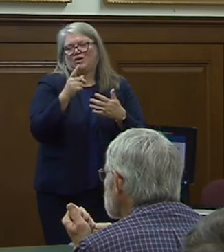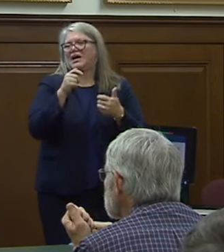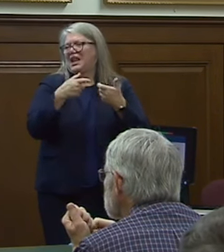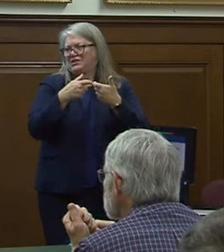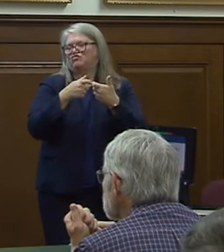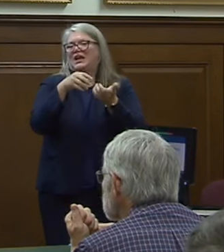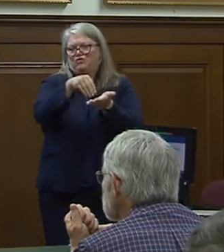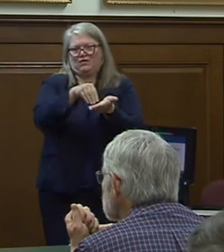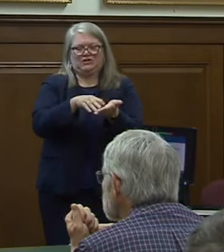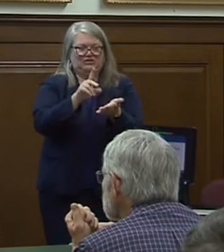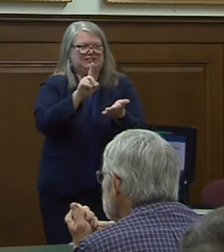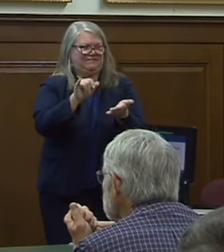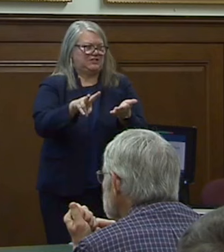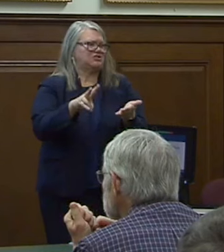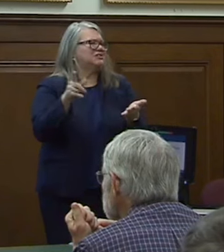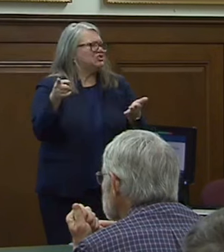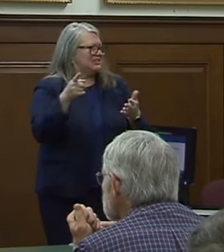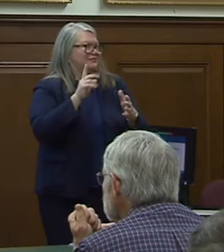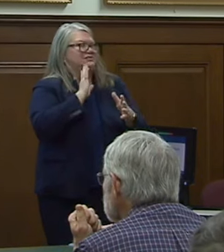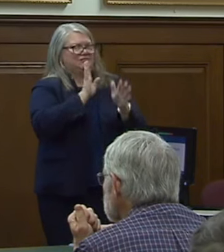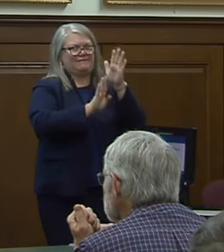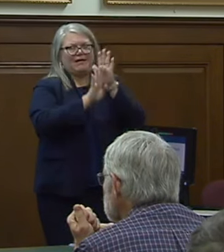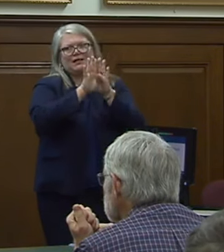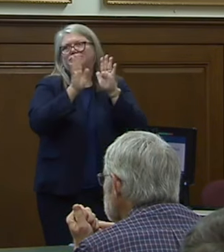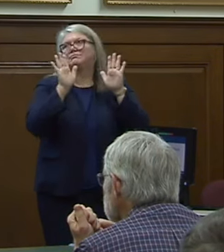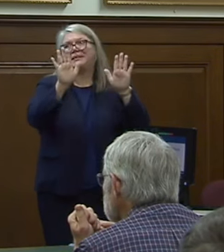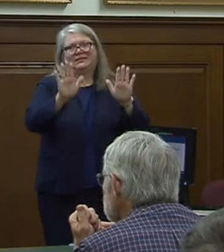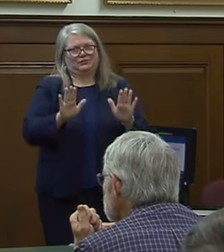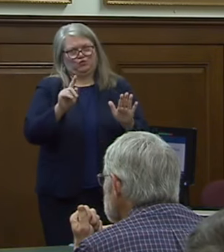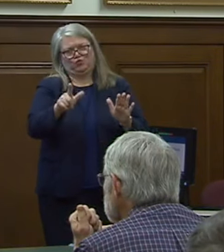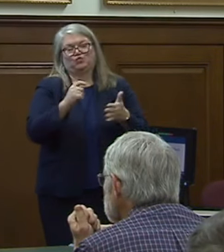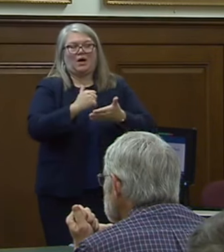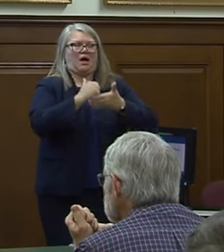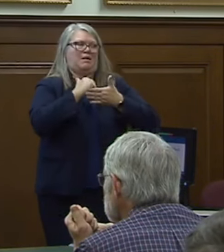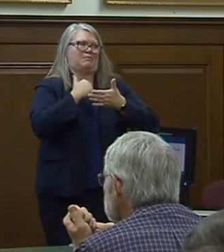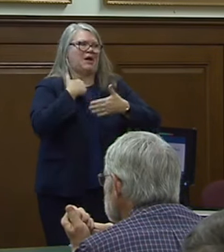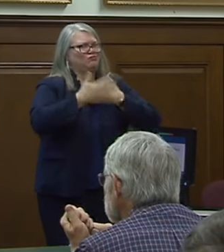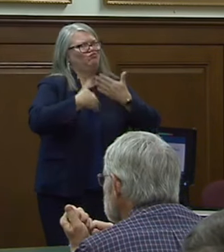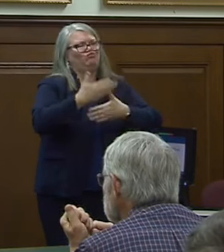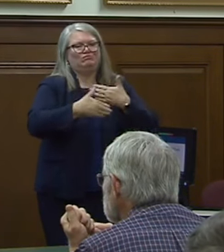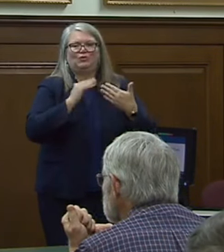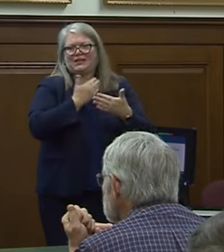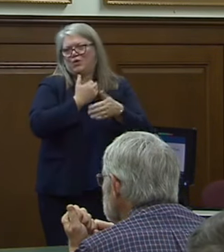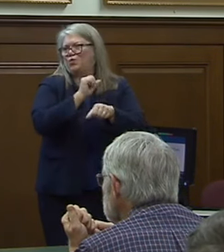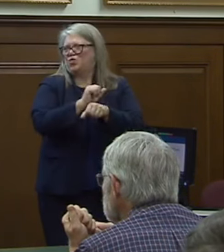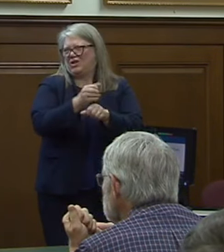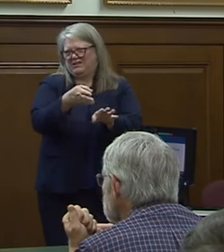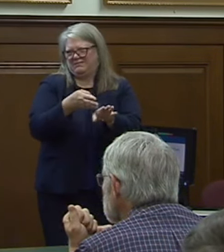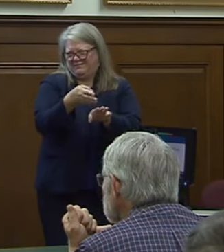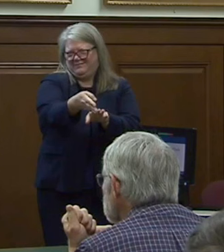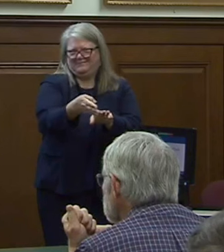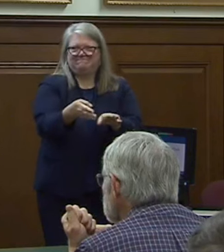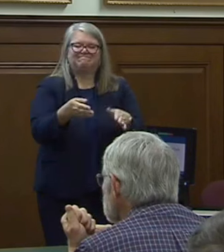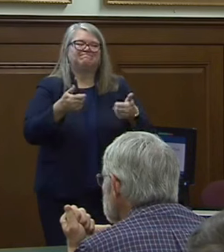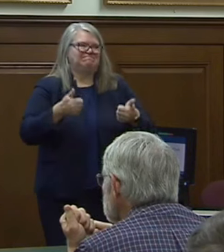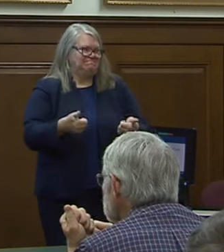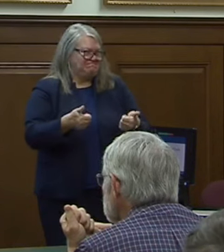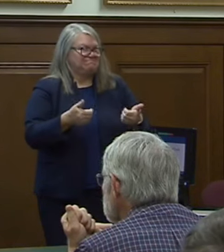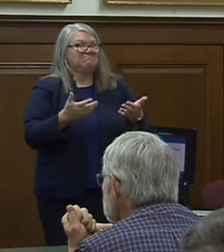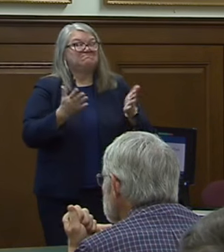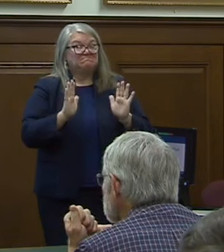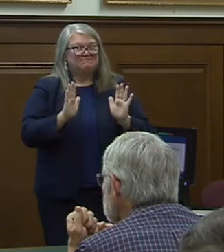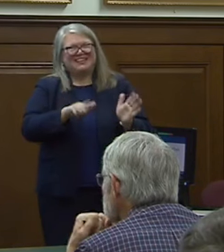division and she has developed a lot of great tools to help us with our work in the electronic records division and